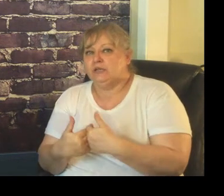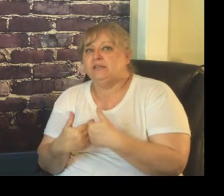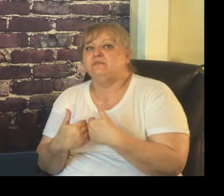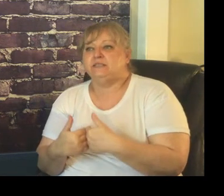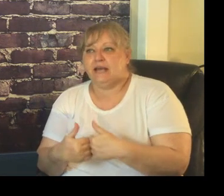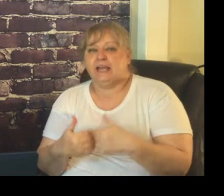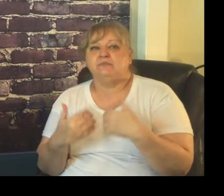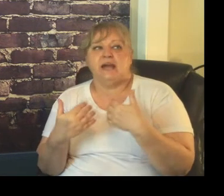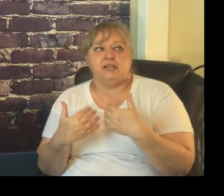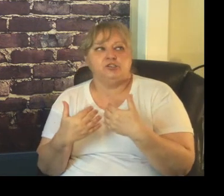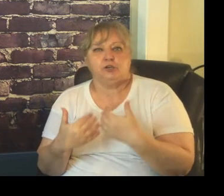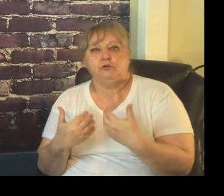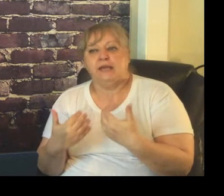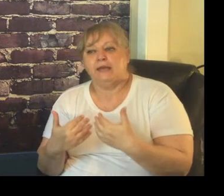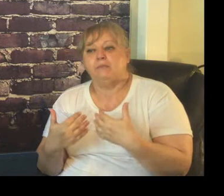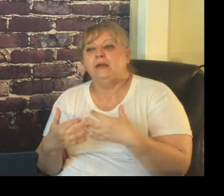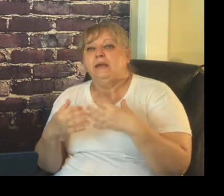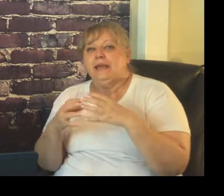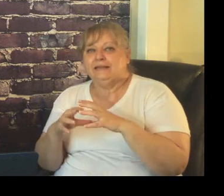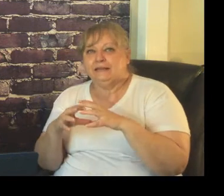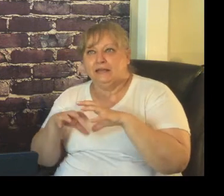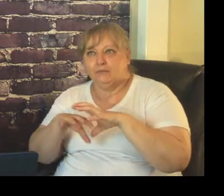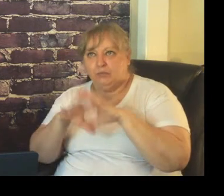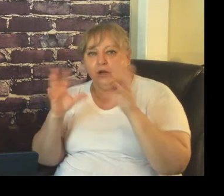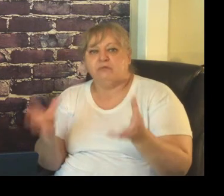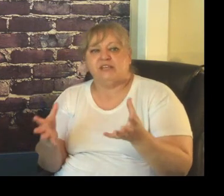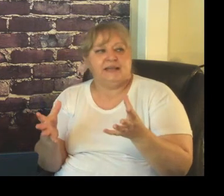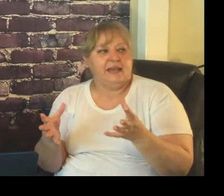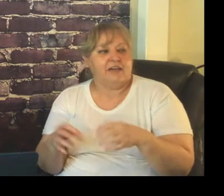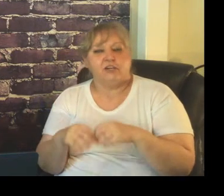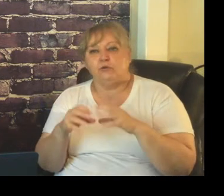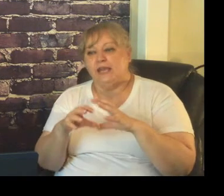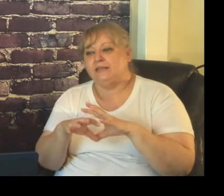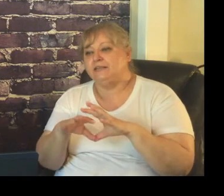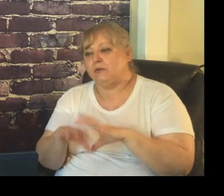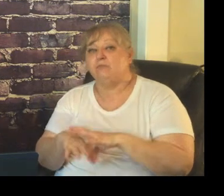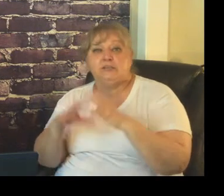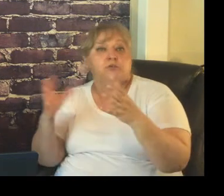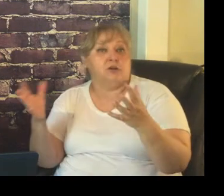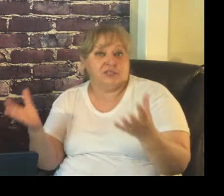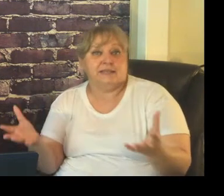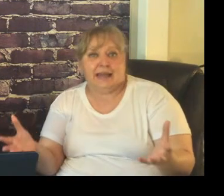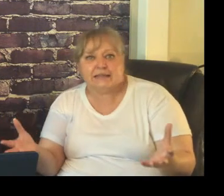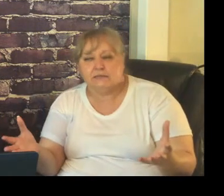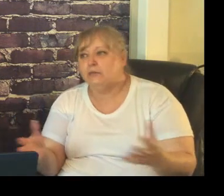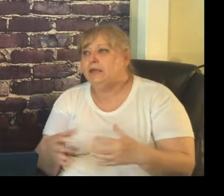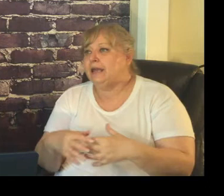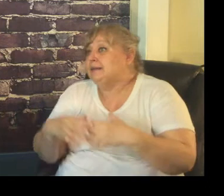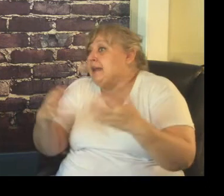of the times I show them and the problems that I have created around my two dogs and the cat and they